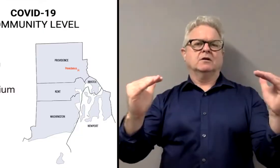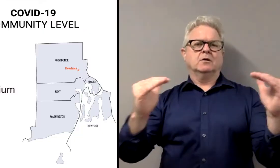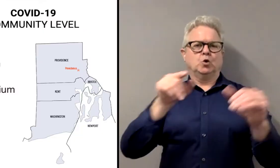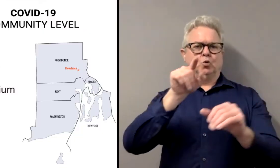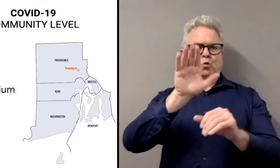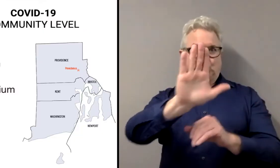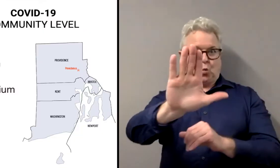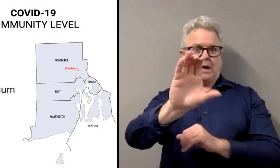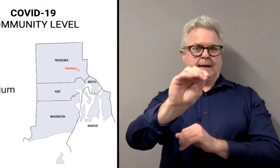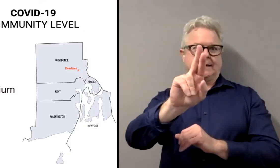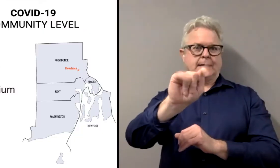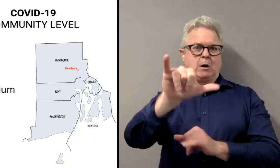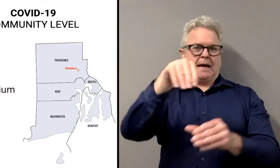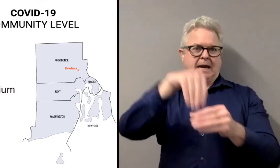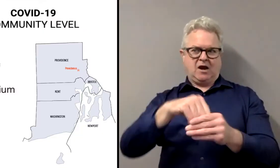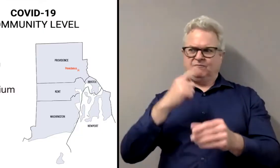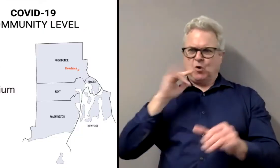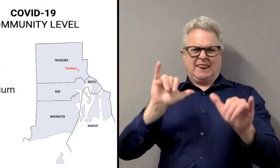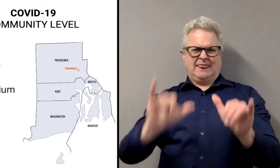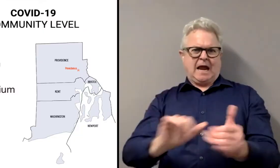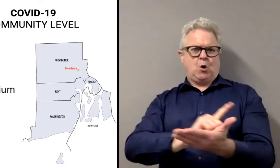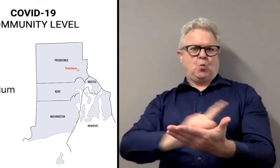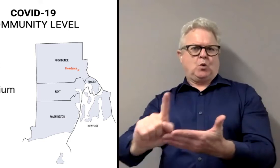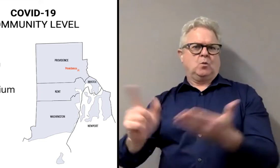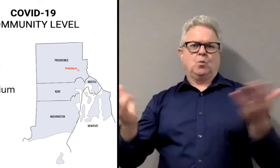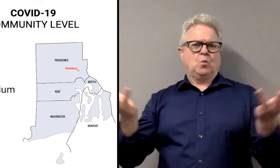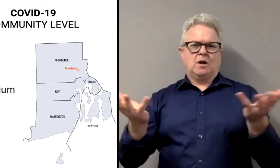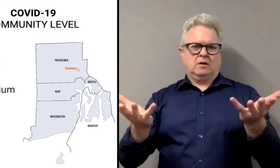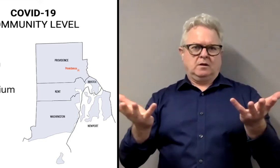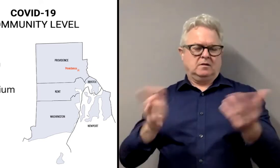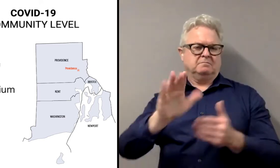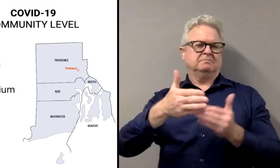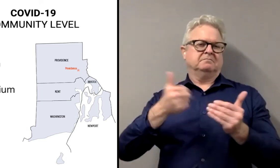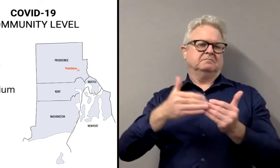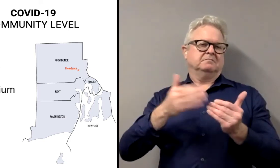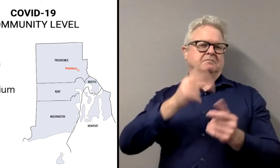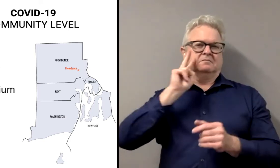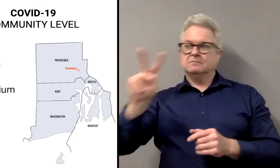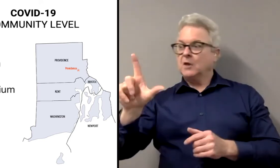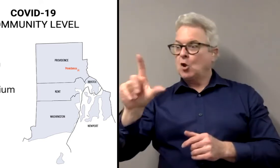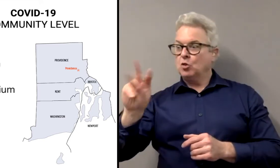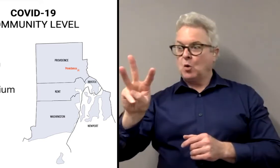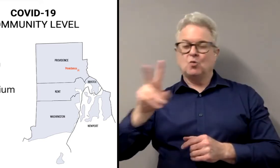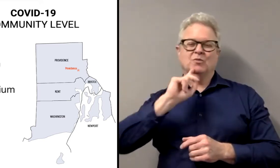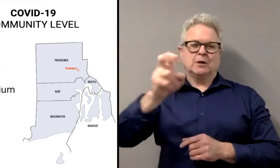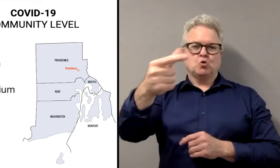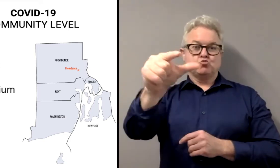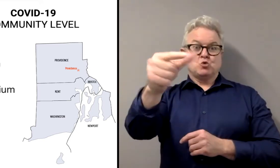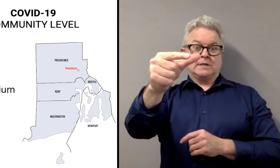basically is what level your county is for where you live and reside in. That is easy. So if you